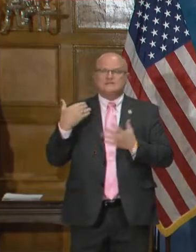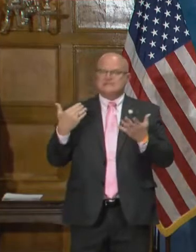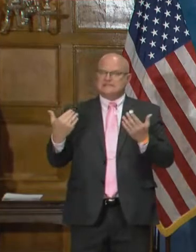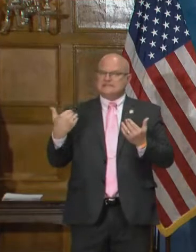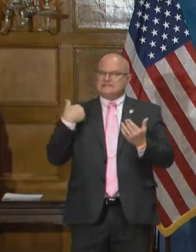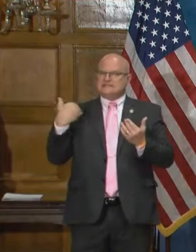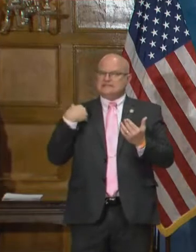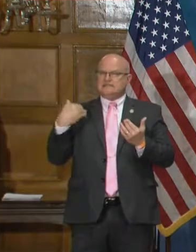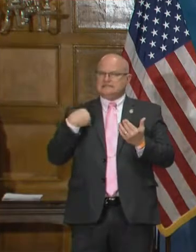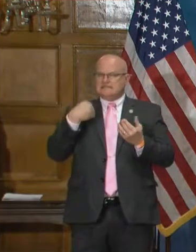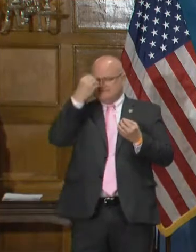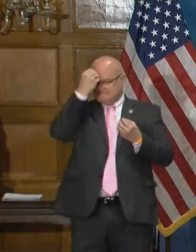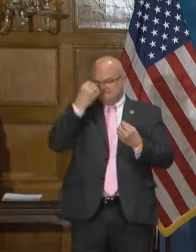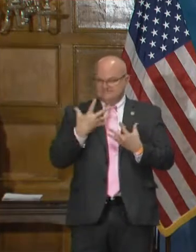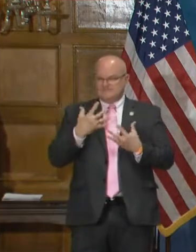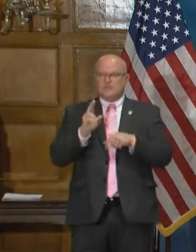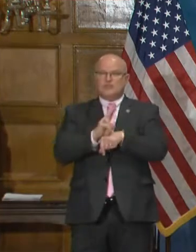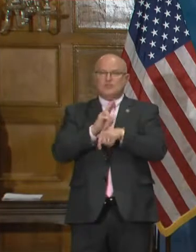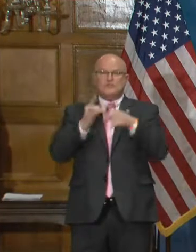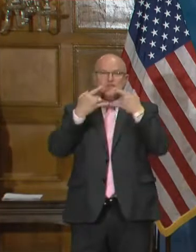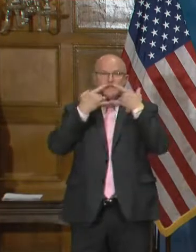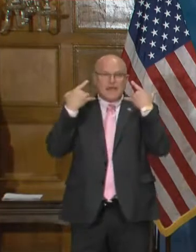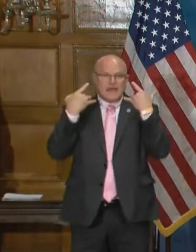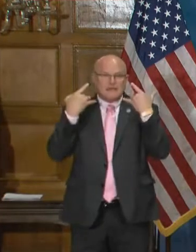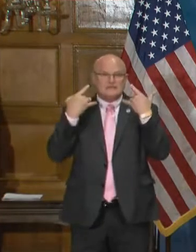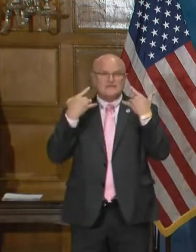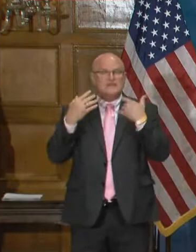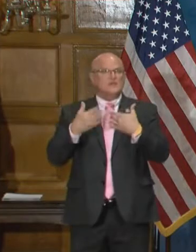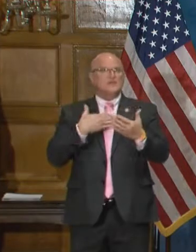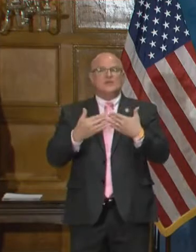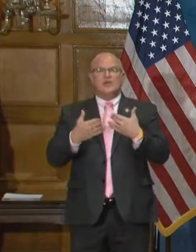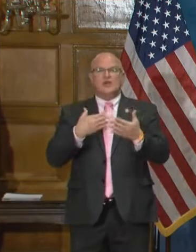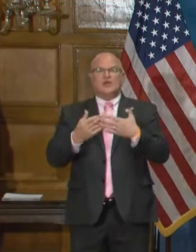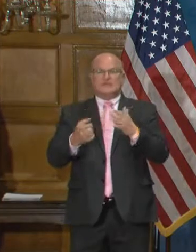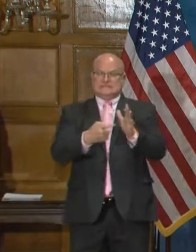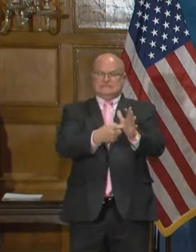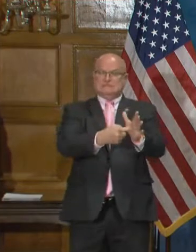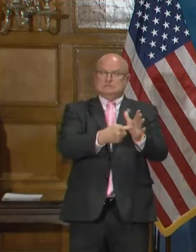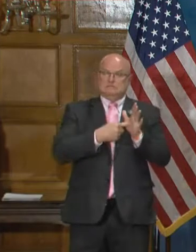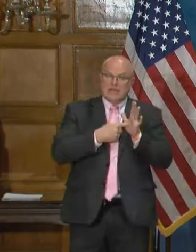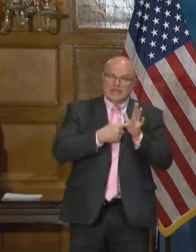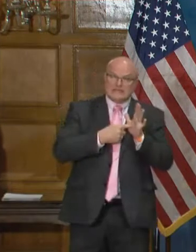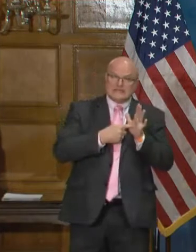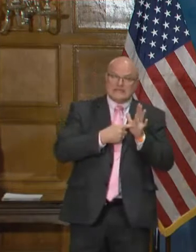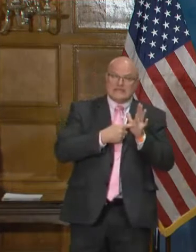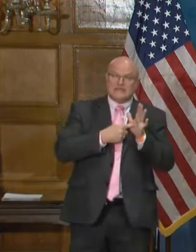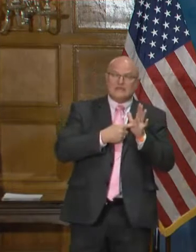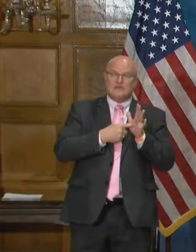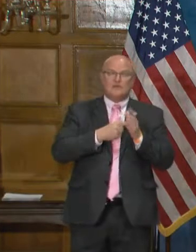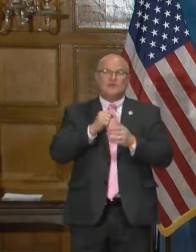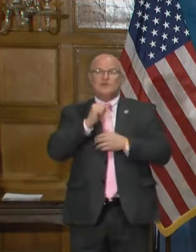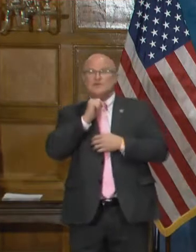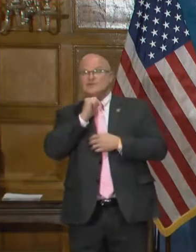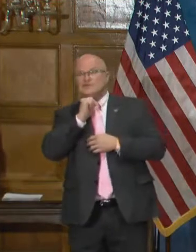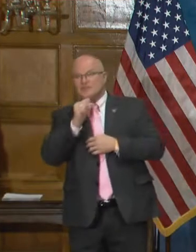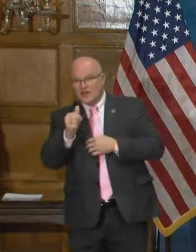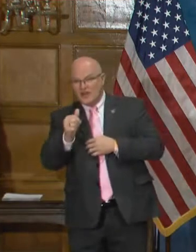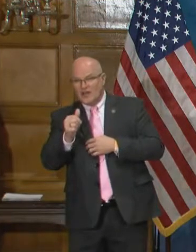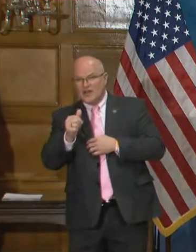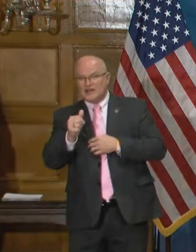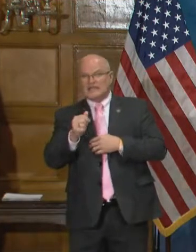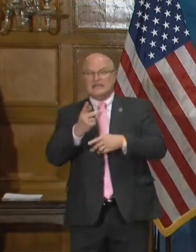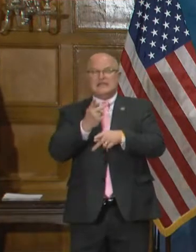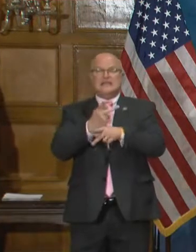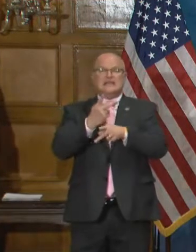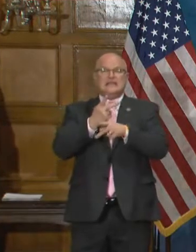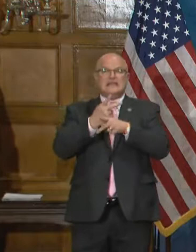that we need to use the mask. Regardless of whether it's a mandated issue or not, we need to keep